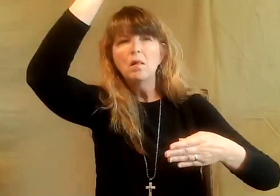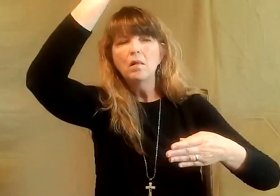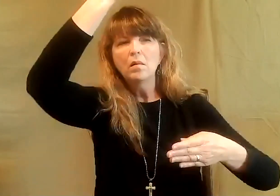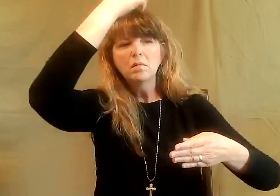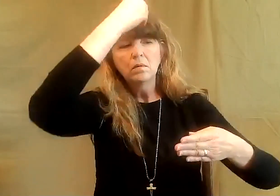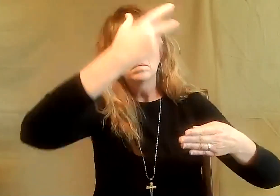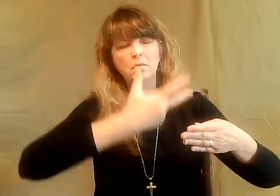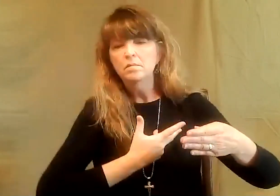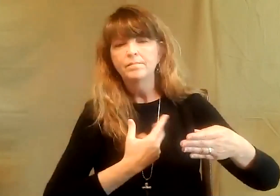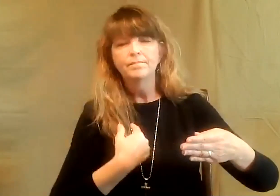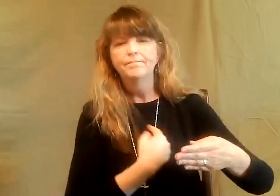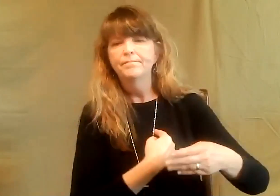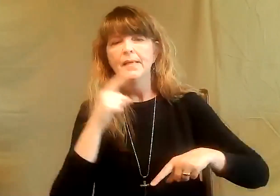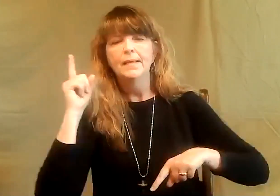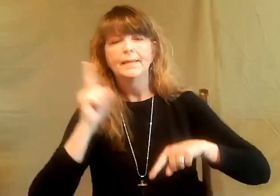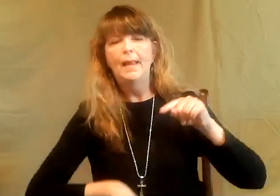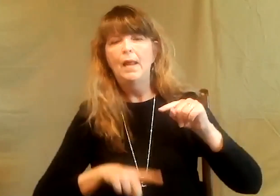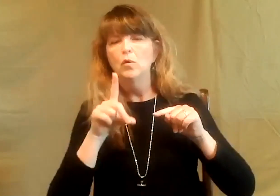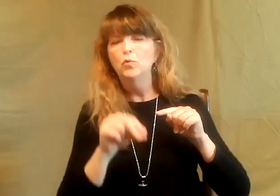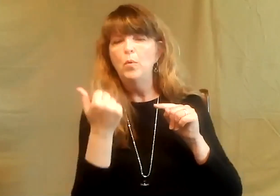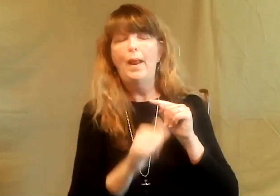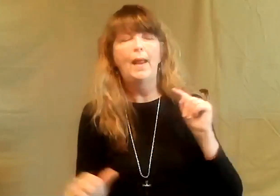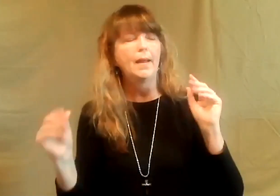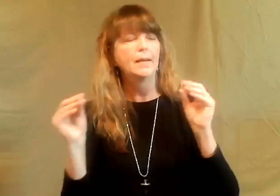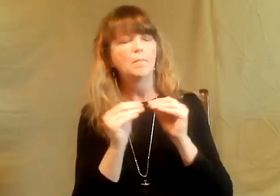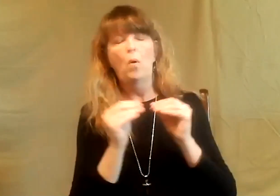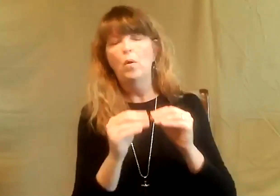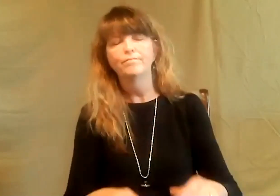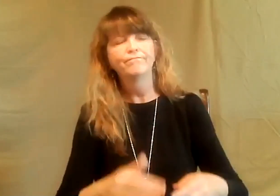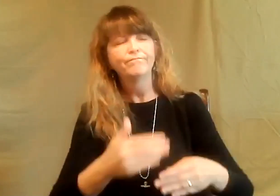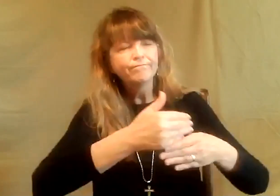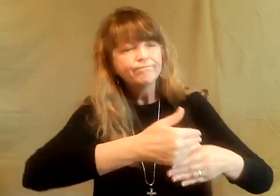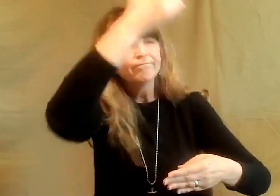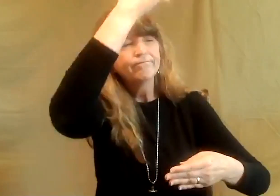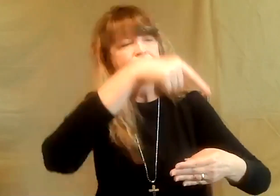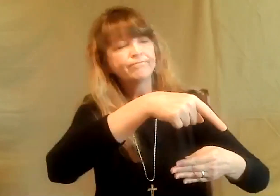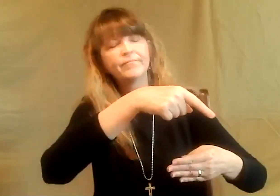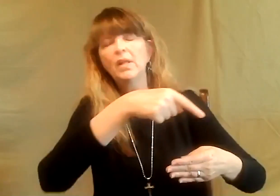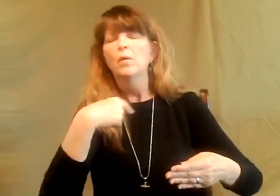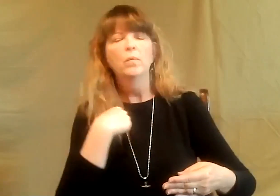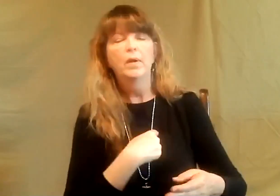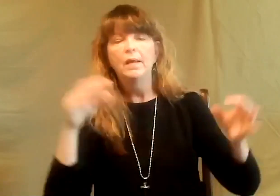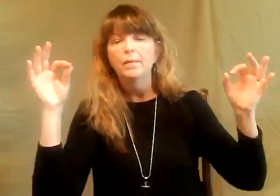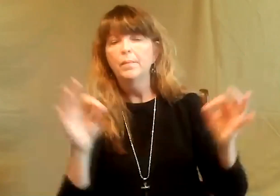have hit several walls that tell us we can't do what we need to do any longer